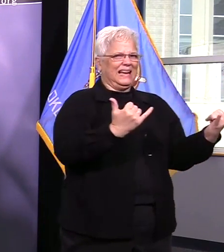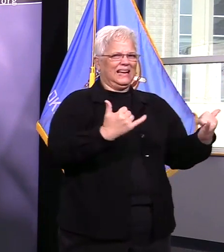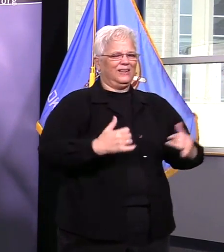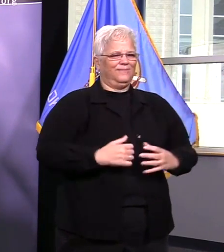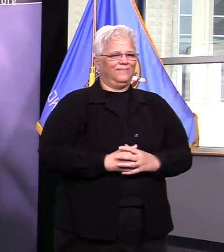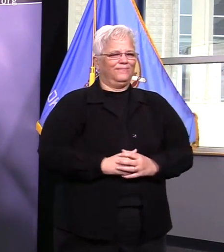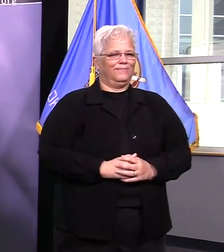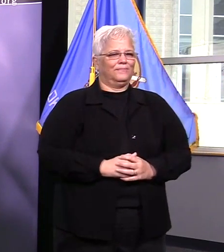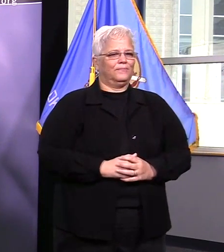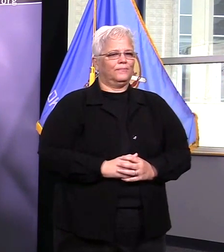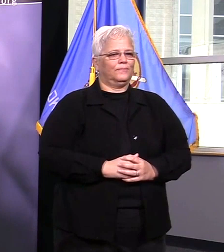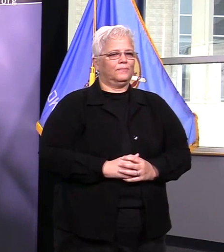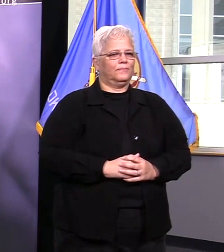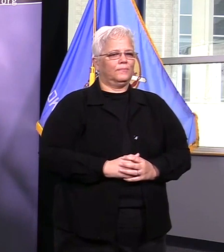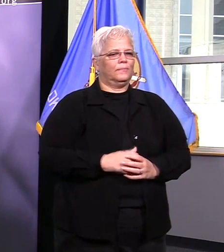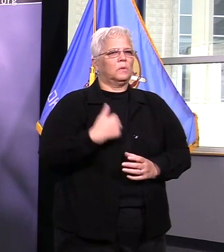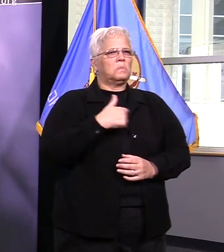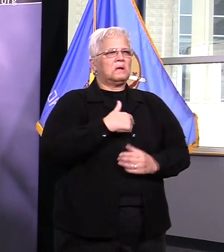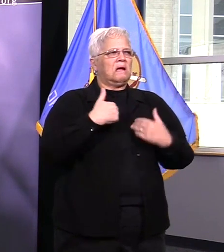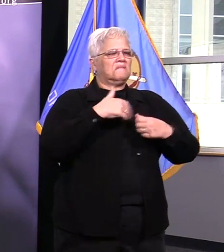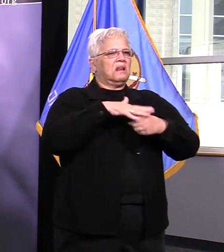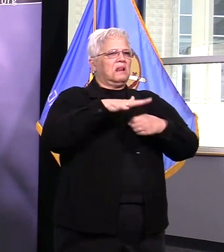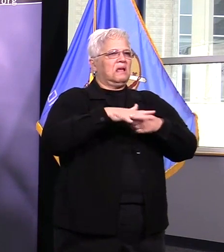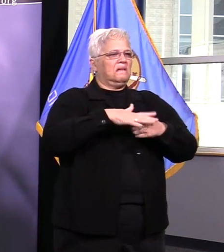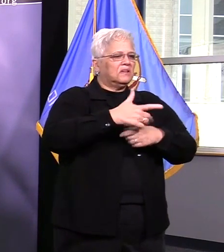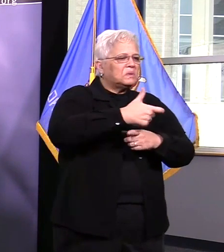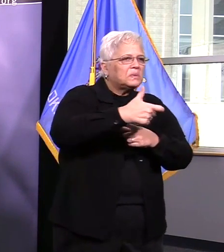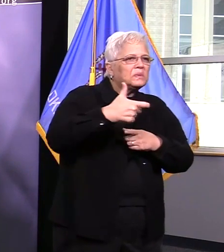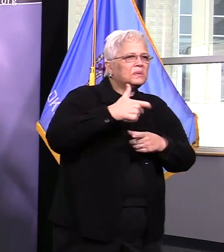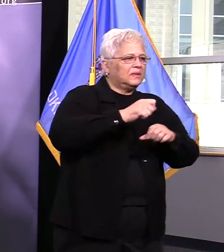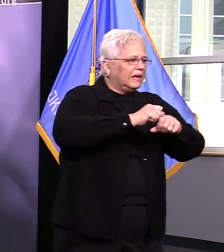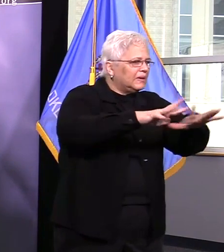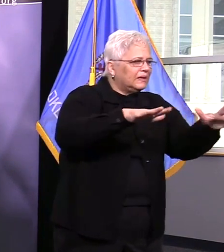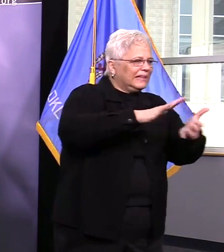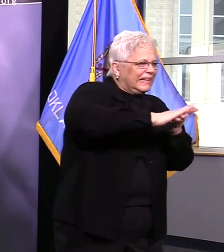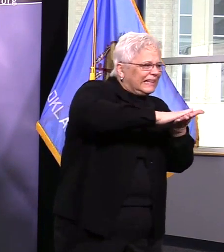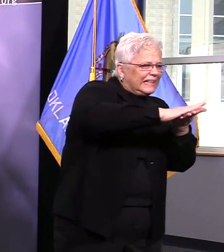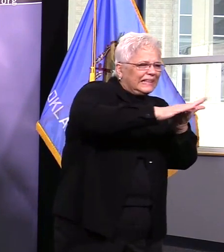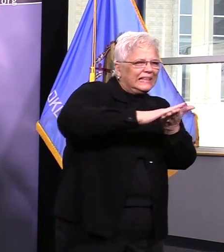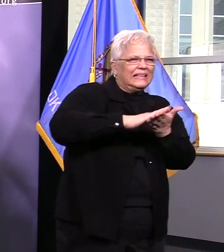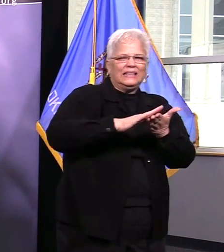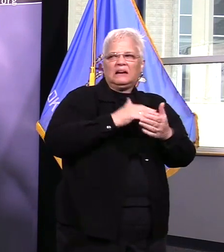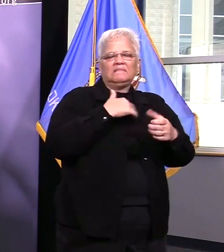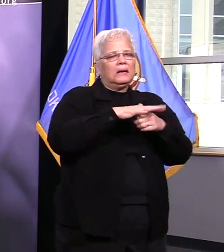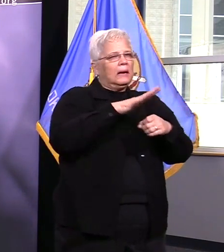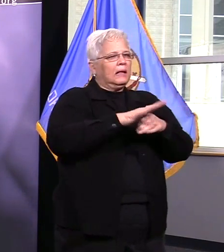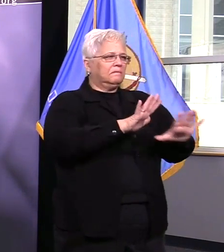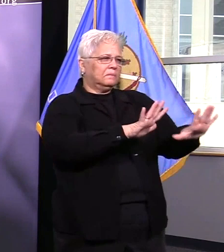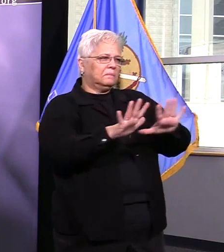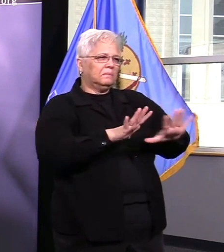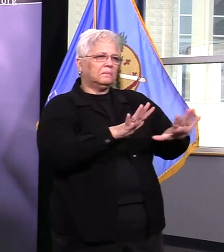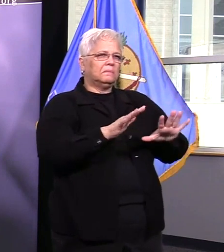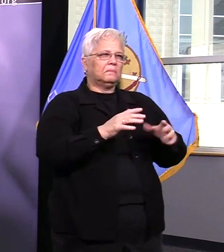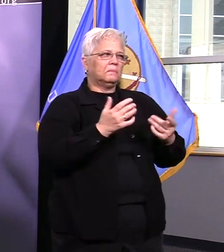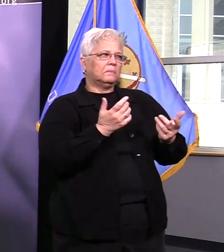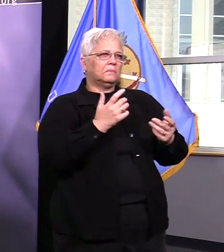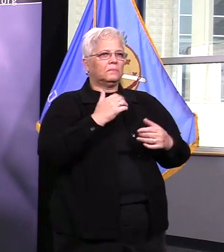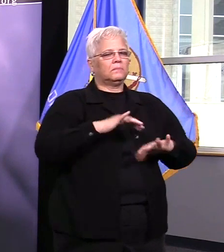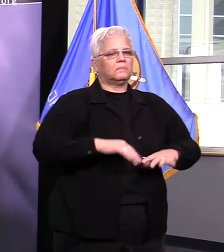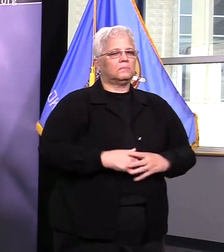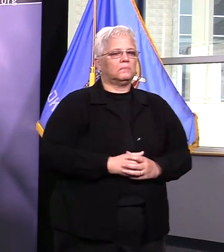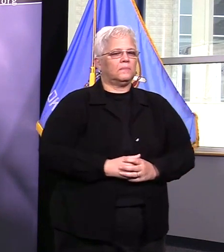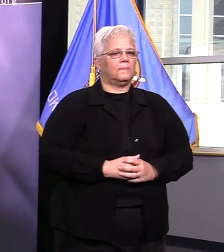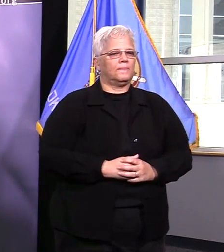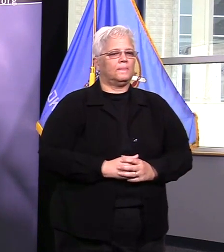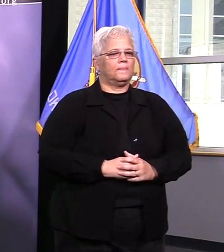to do so we appreciate the city of tulsa for making the chemicals available to us